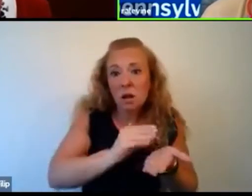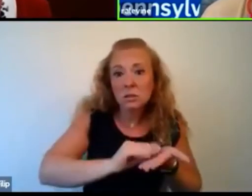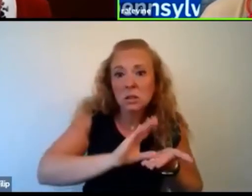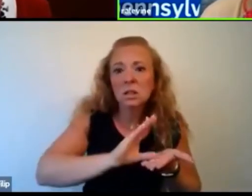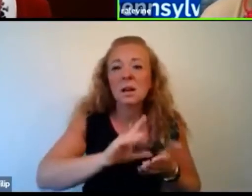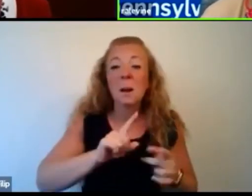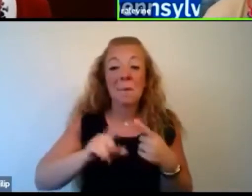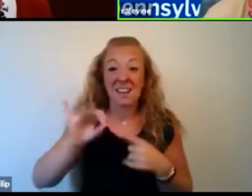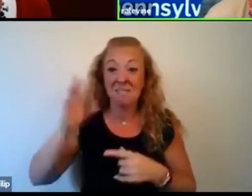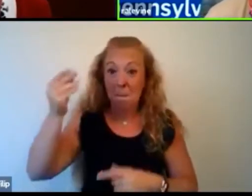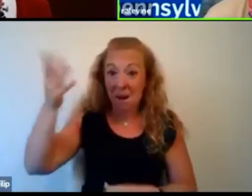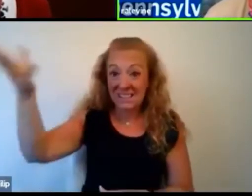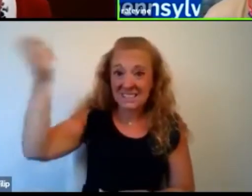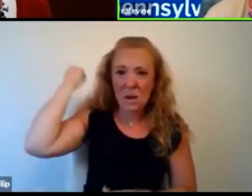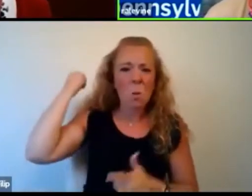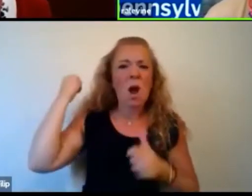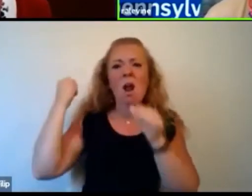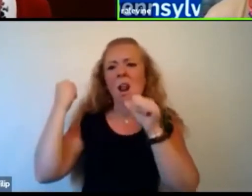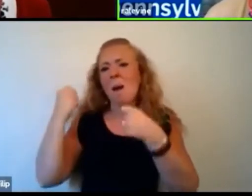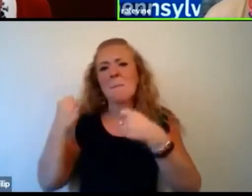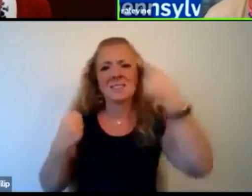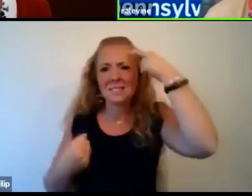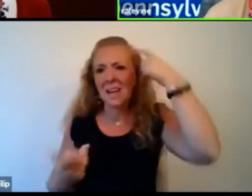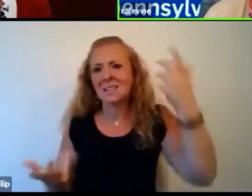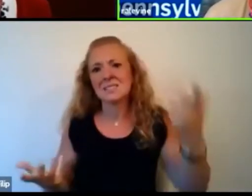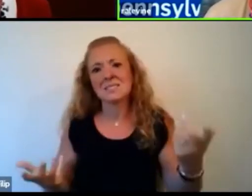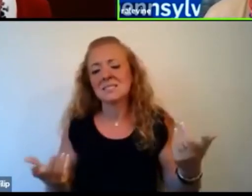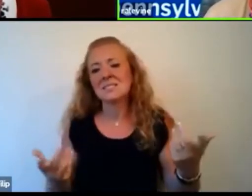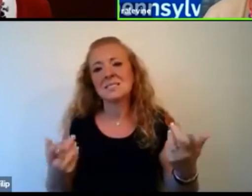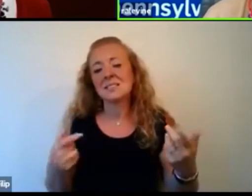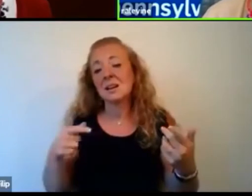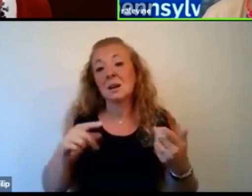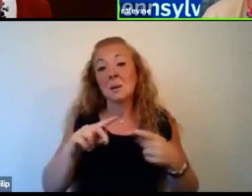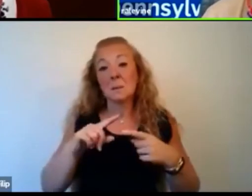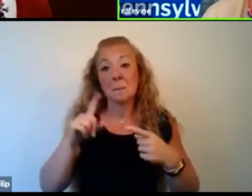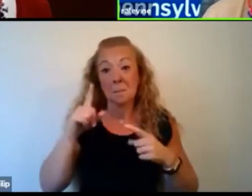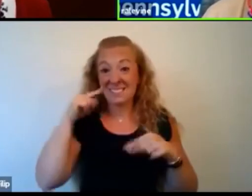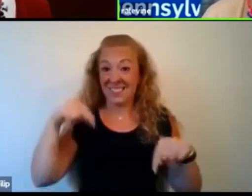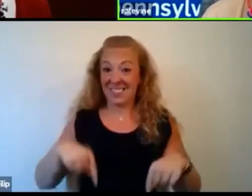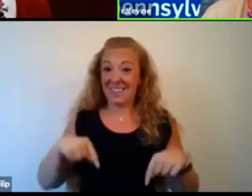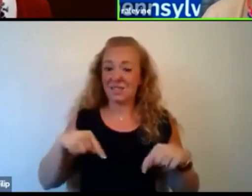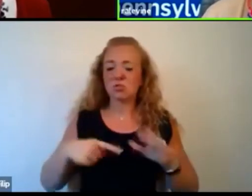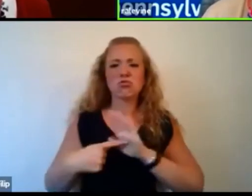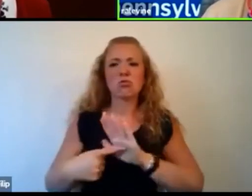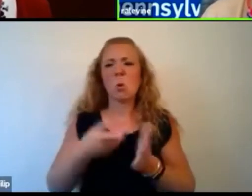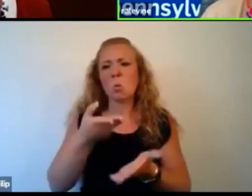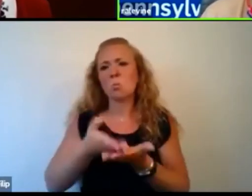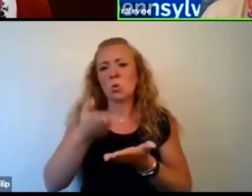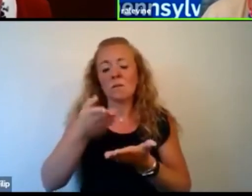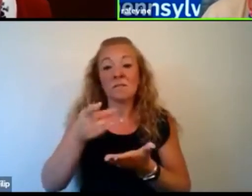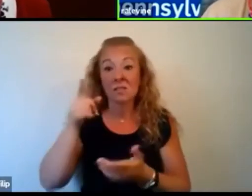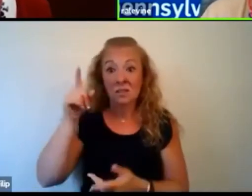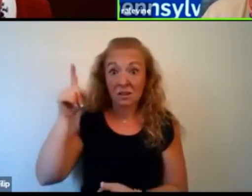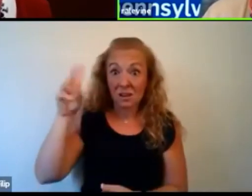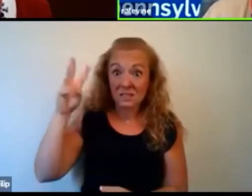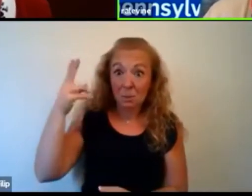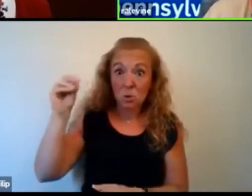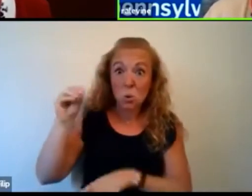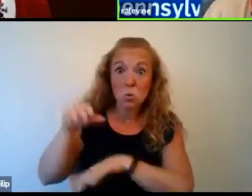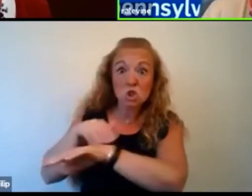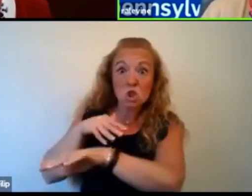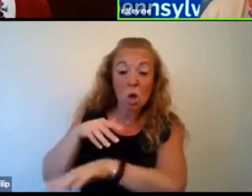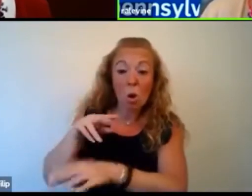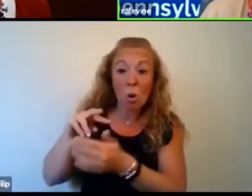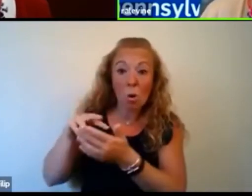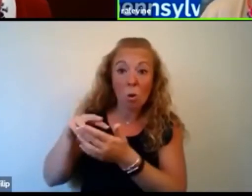it doesn't make any sense to me at all because this highlights how critical it is. If it was slow in the uptake, we need to make it better, not defund it because